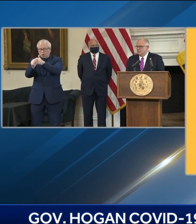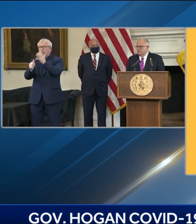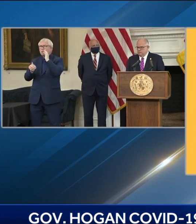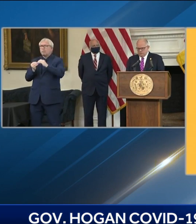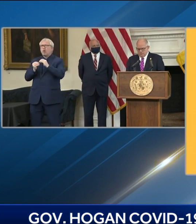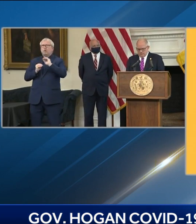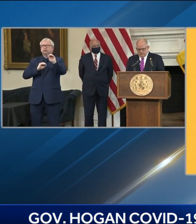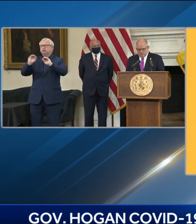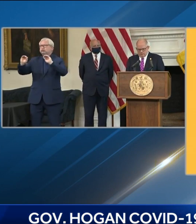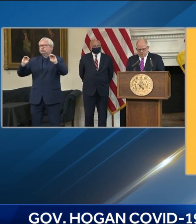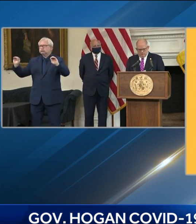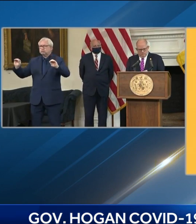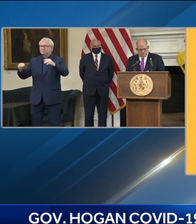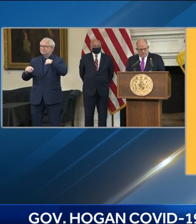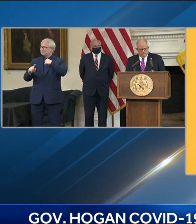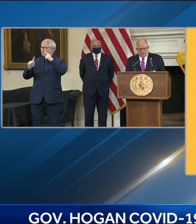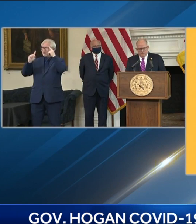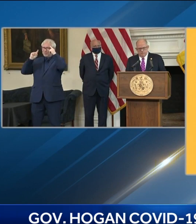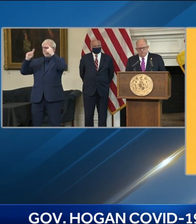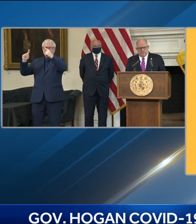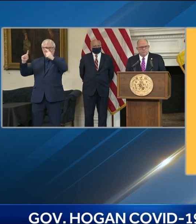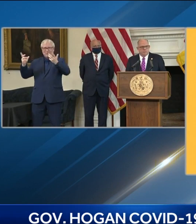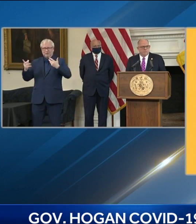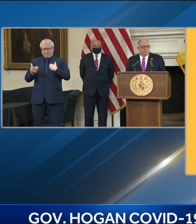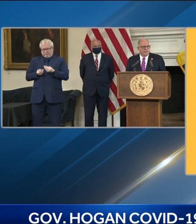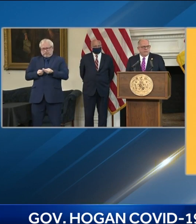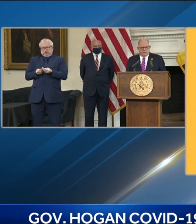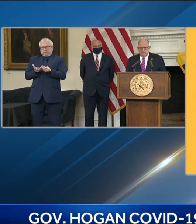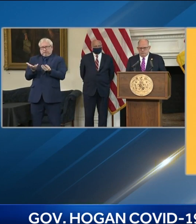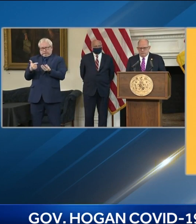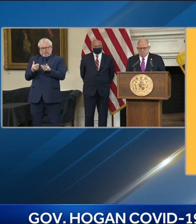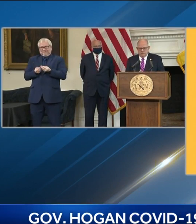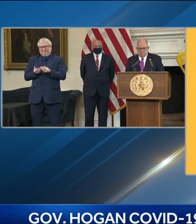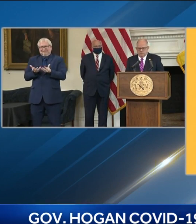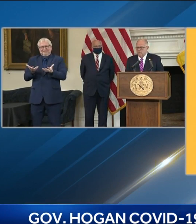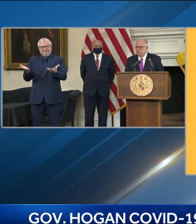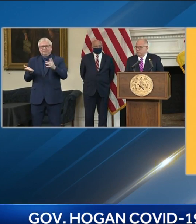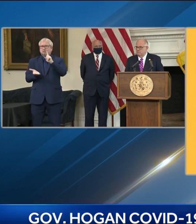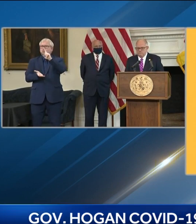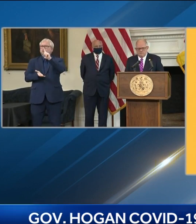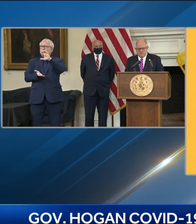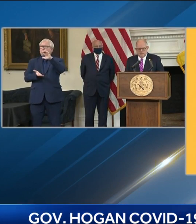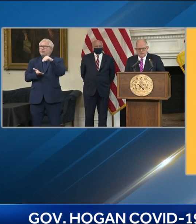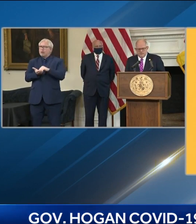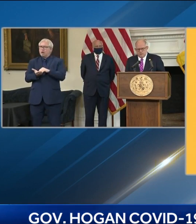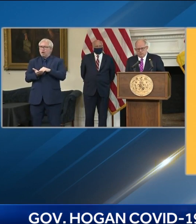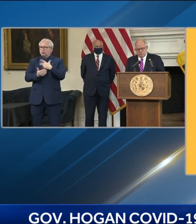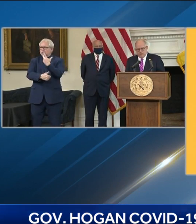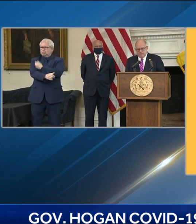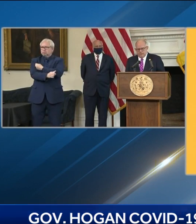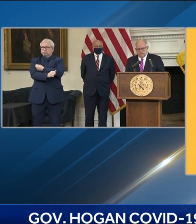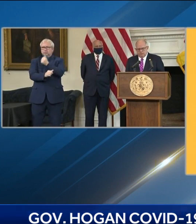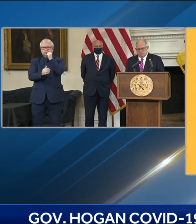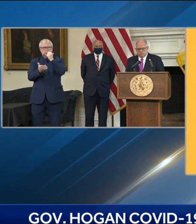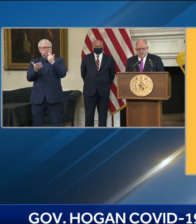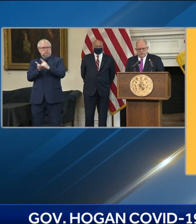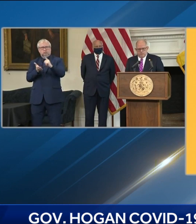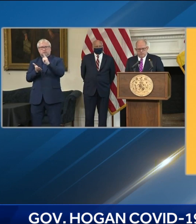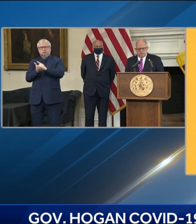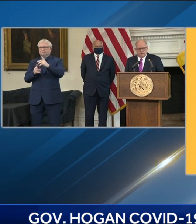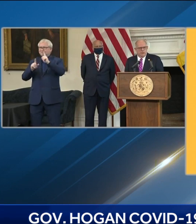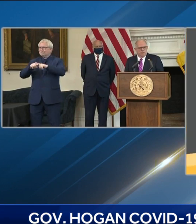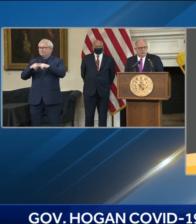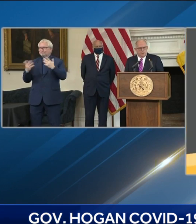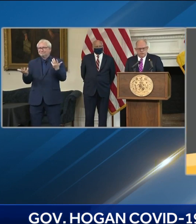Just as soon as they are made by the manufacturers and are allocated to us by the federal government. You can find a list of